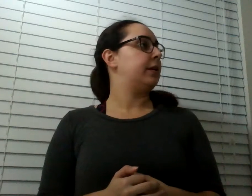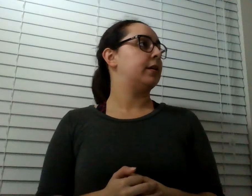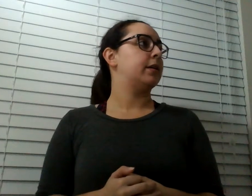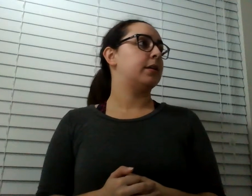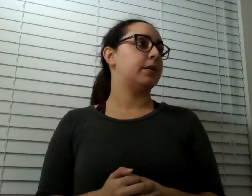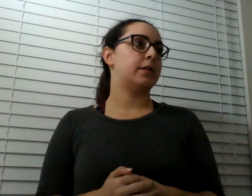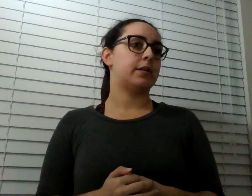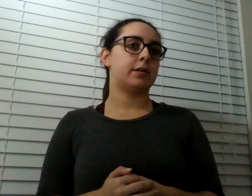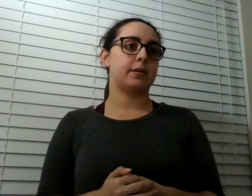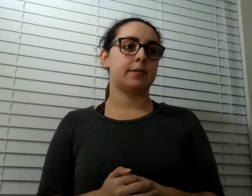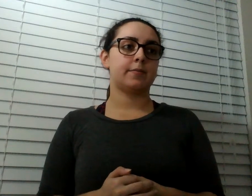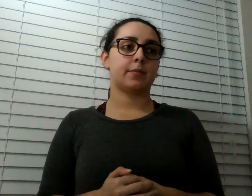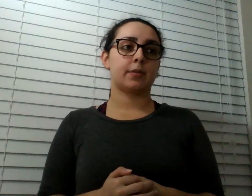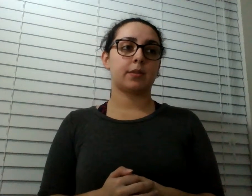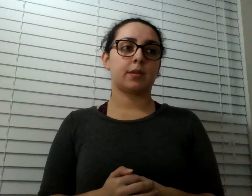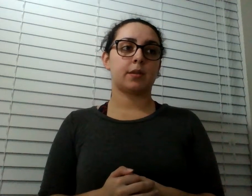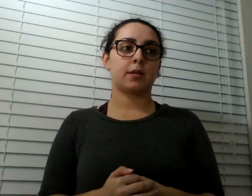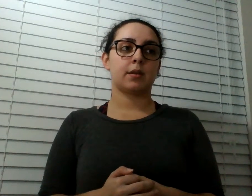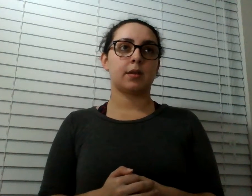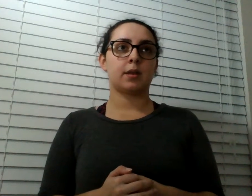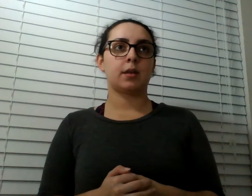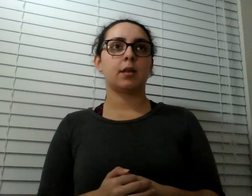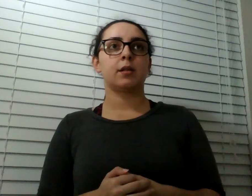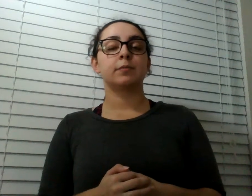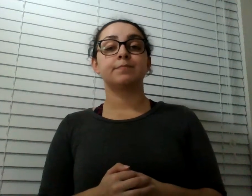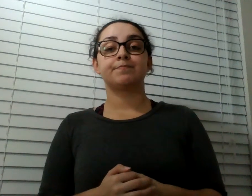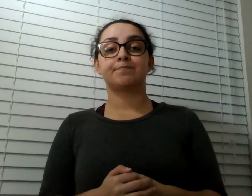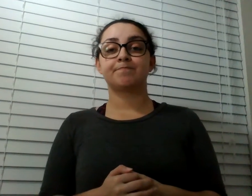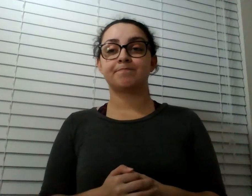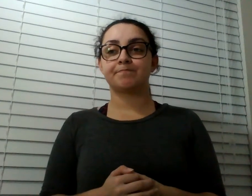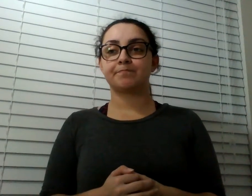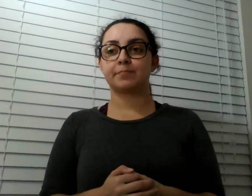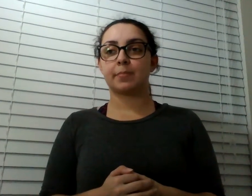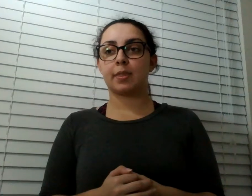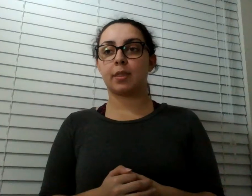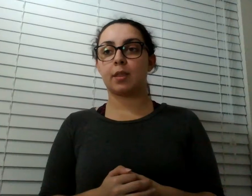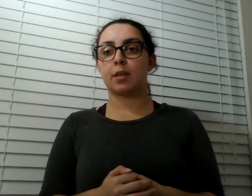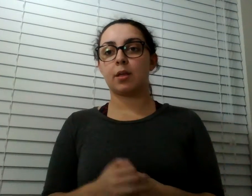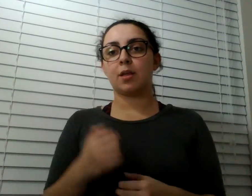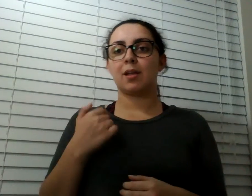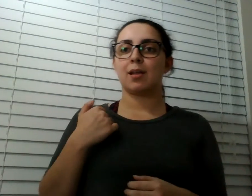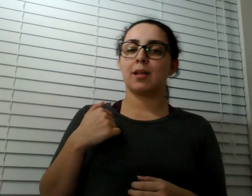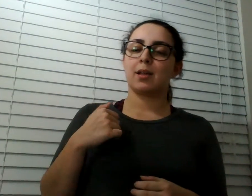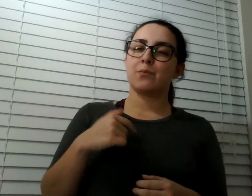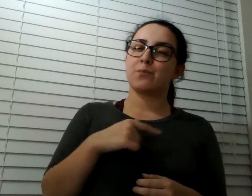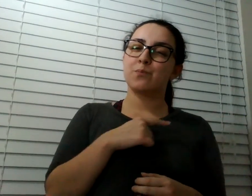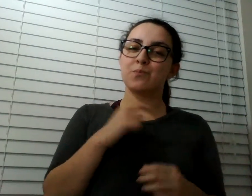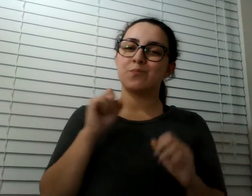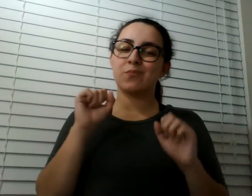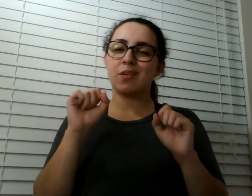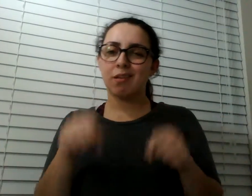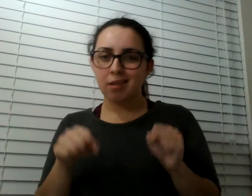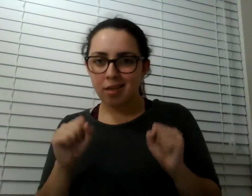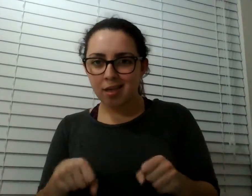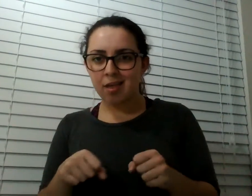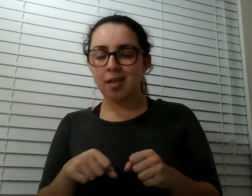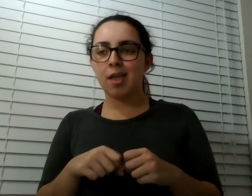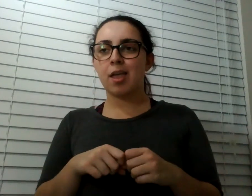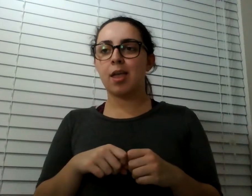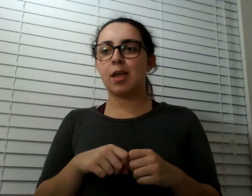We could have done the thing where you're just like, oh, the narrative power of objects, meta, blah, blah. No, we were like, is the damn thing there?